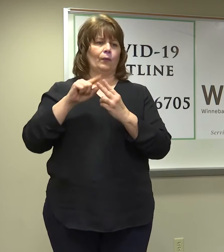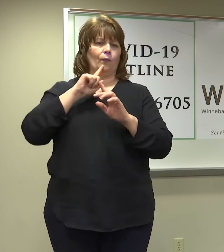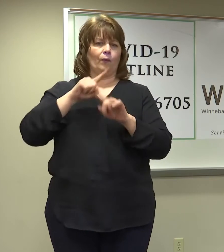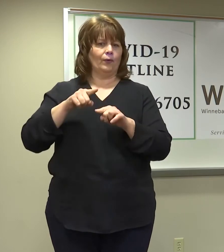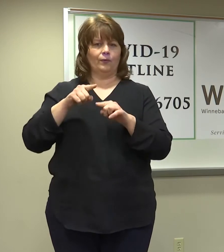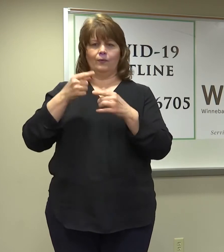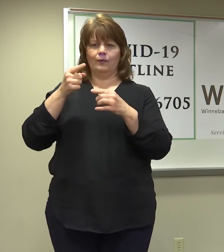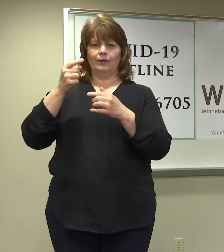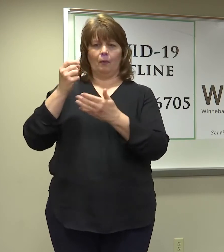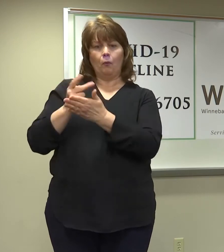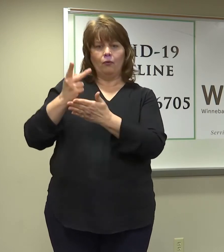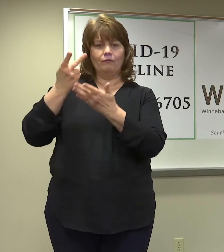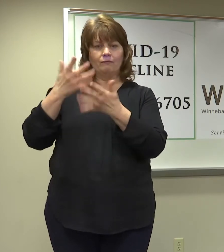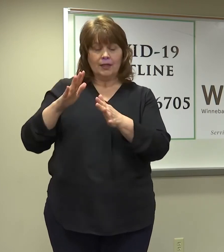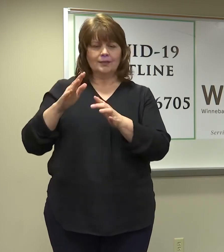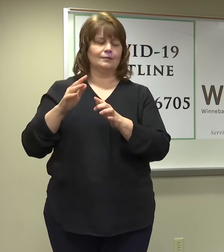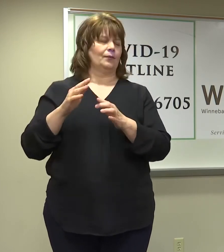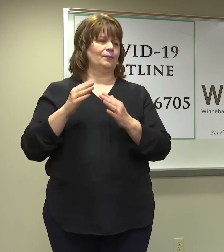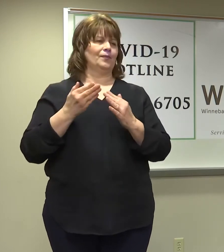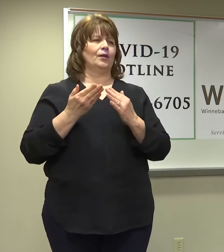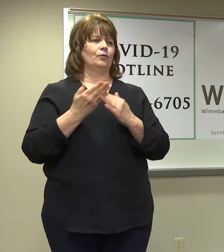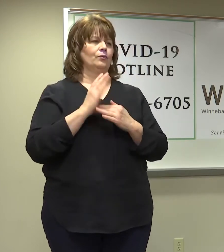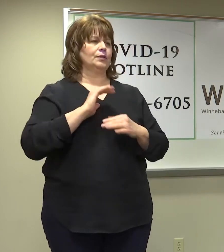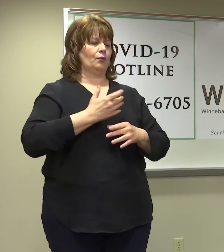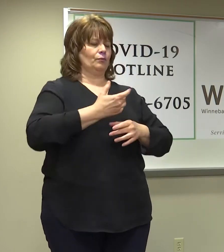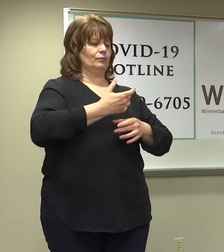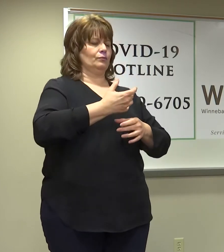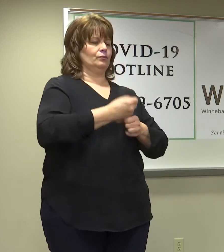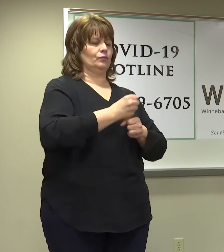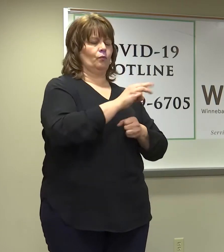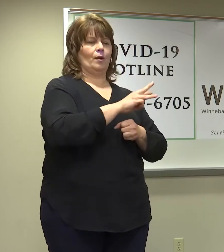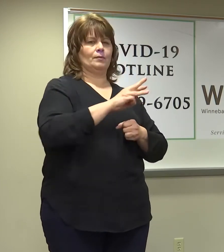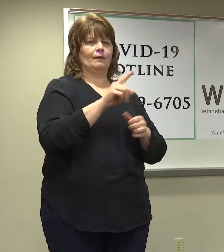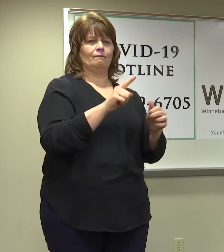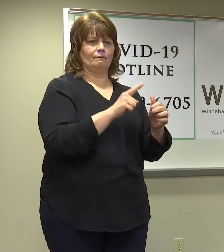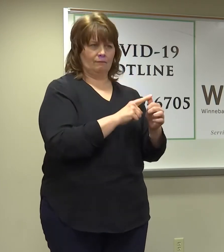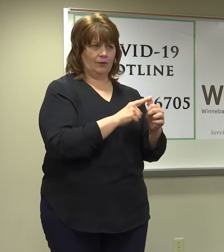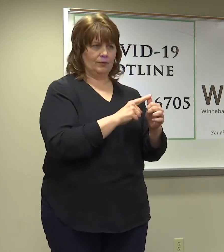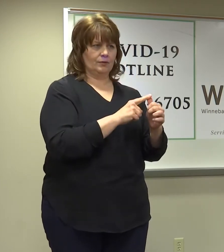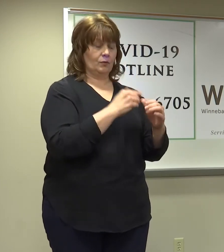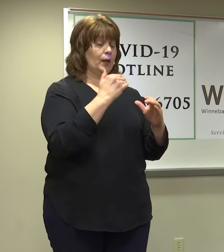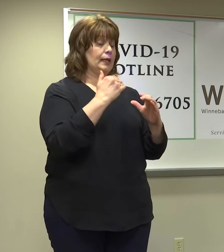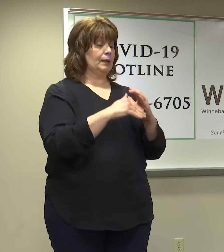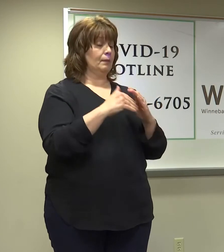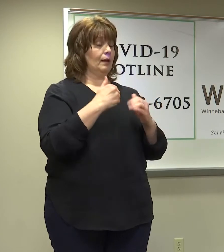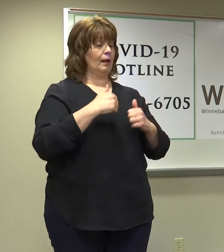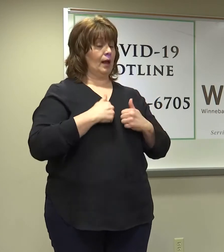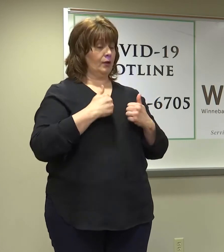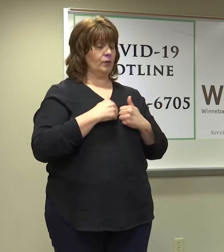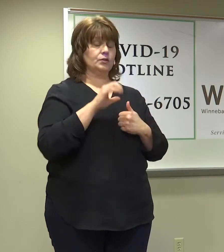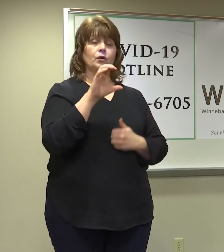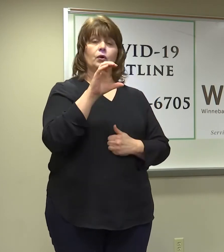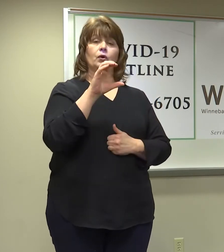has come through, it goes through our trusted website. It will come back, the email address is